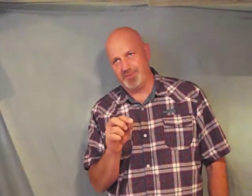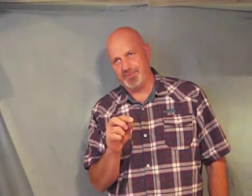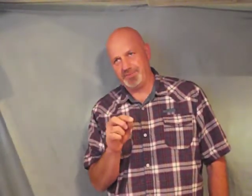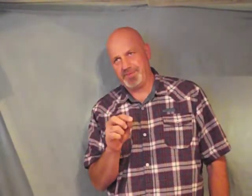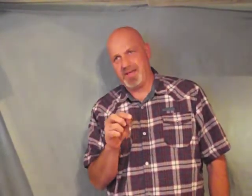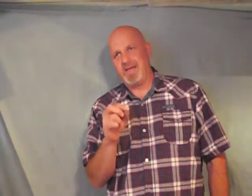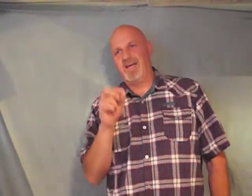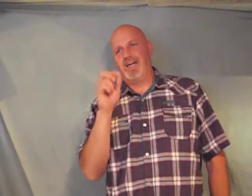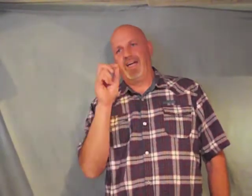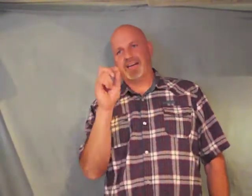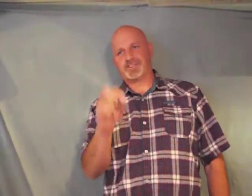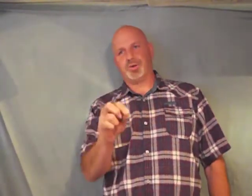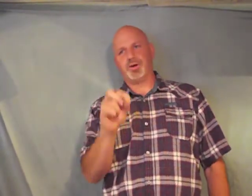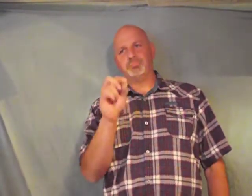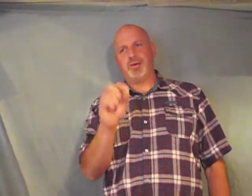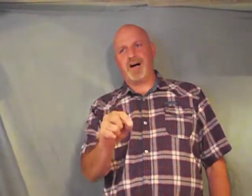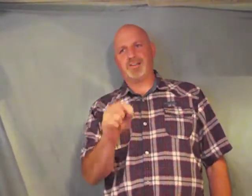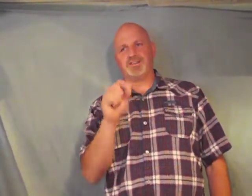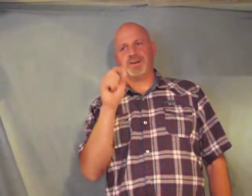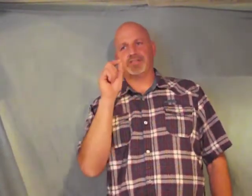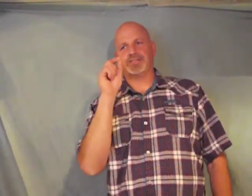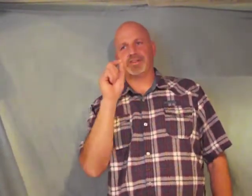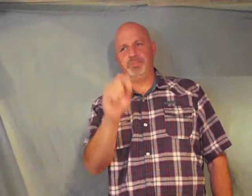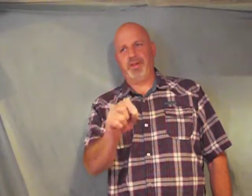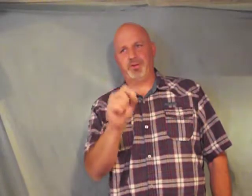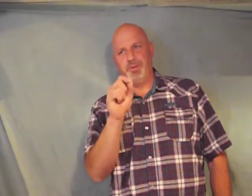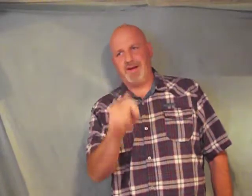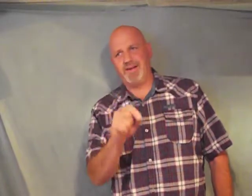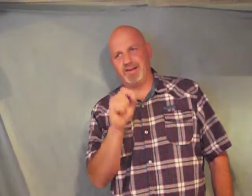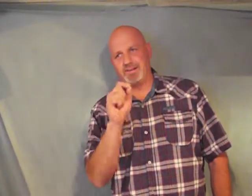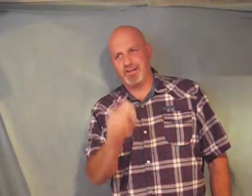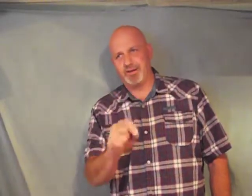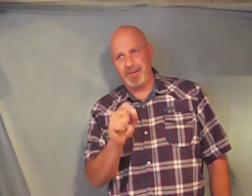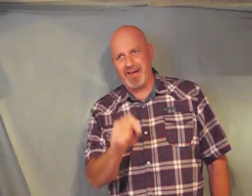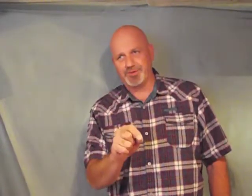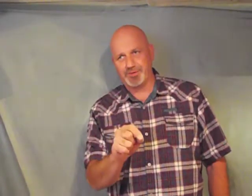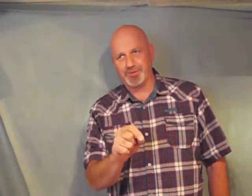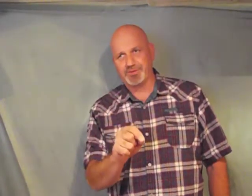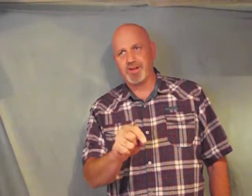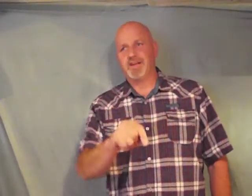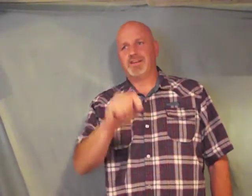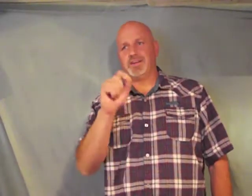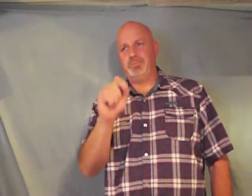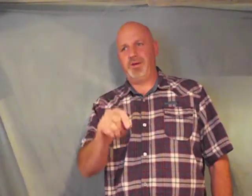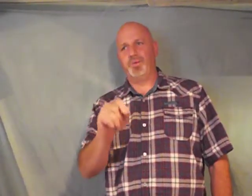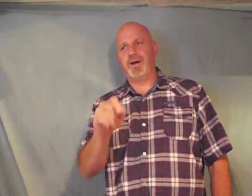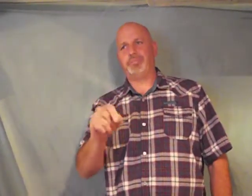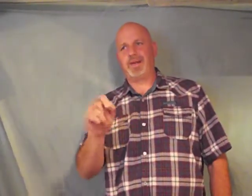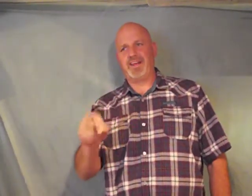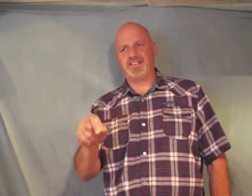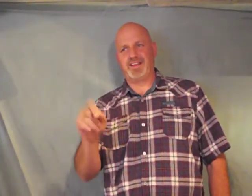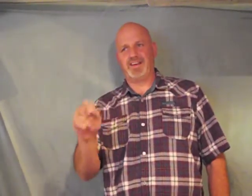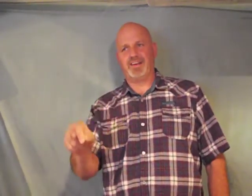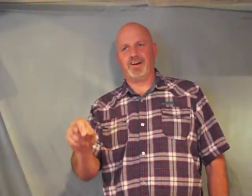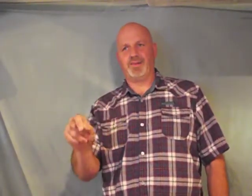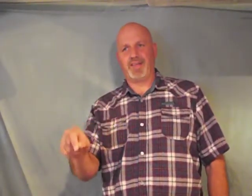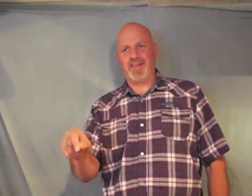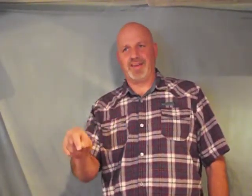exhort bond servants to be obedient to their masters to be well pleasing in all things